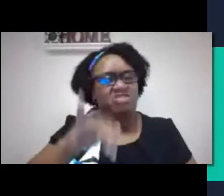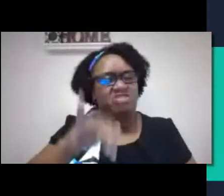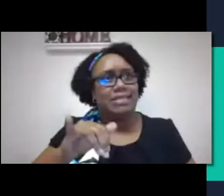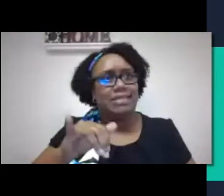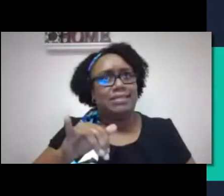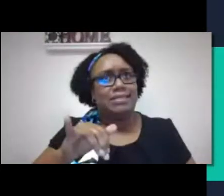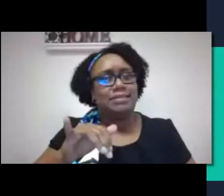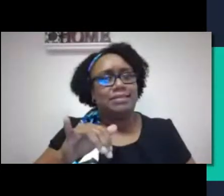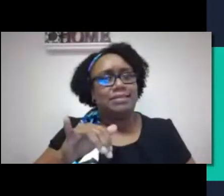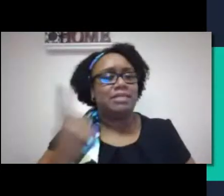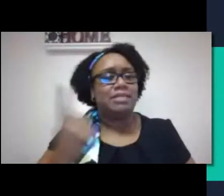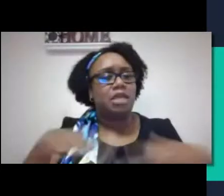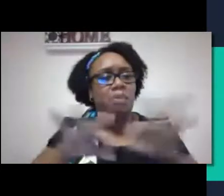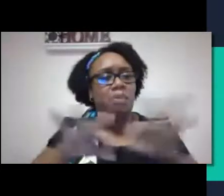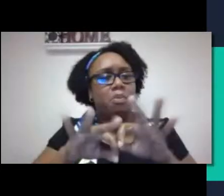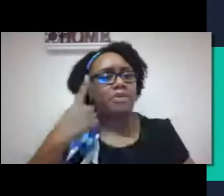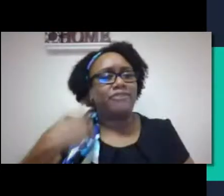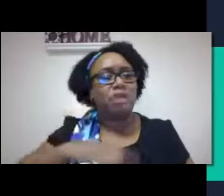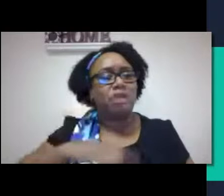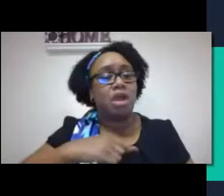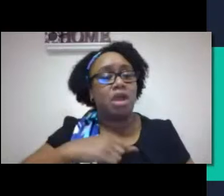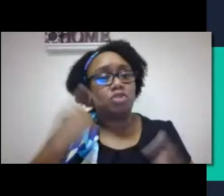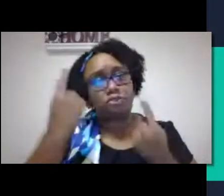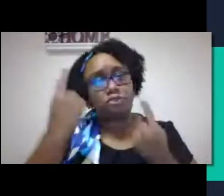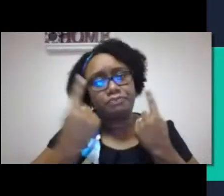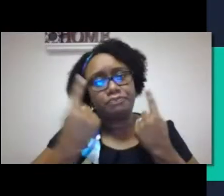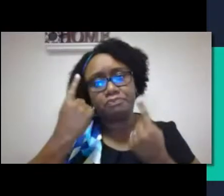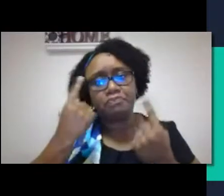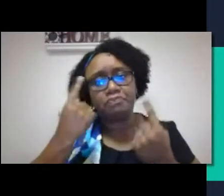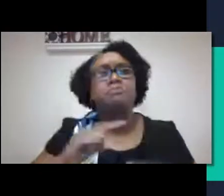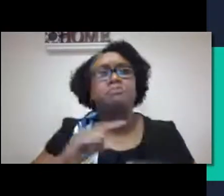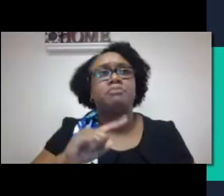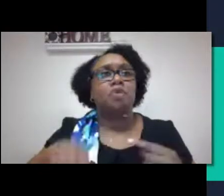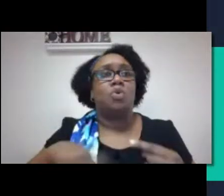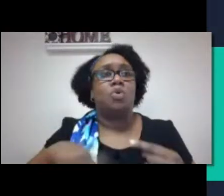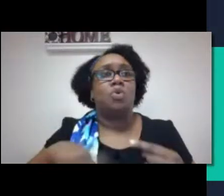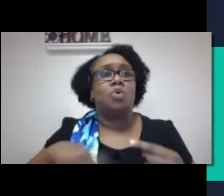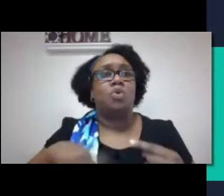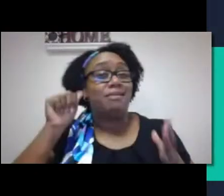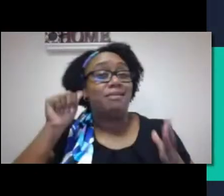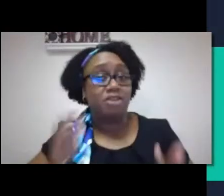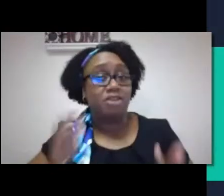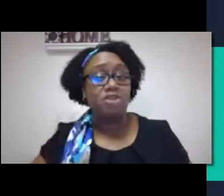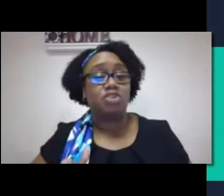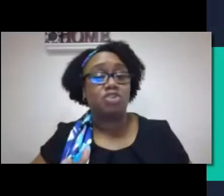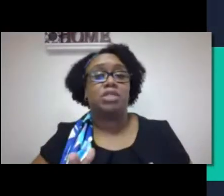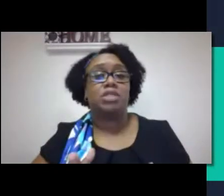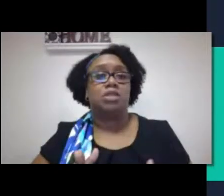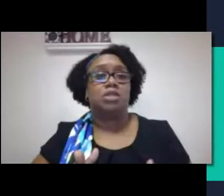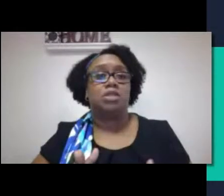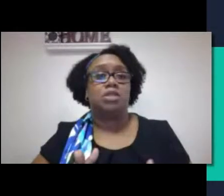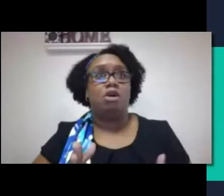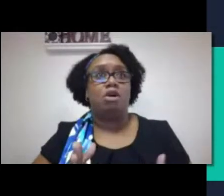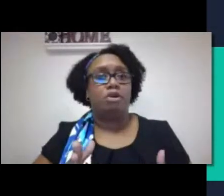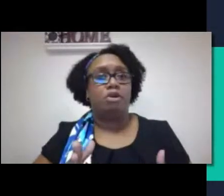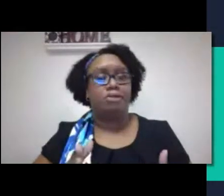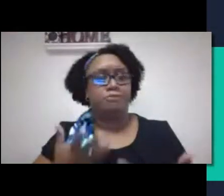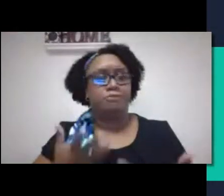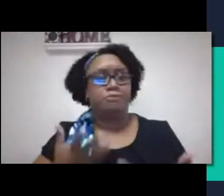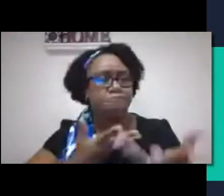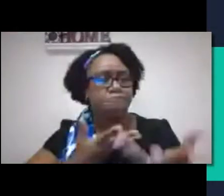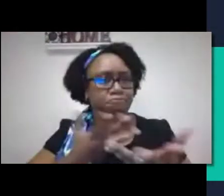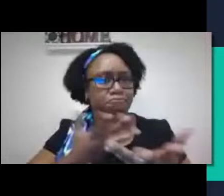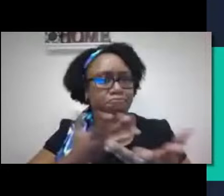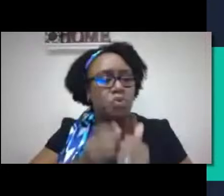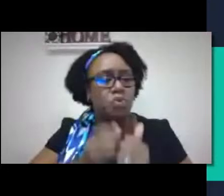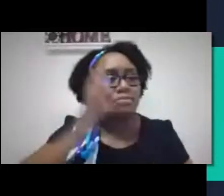And parents remember how audiologists felt during that conversation. And I think that's an important